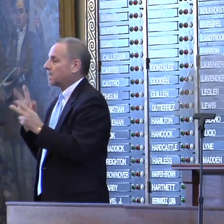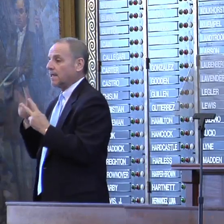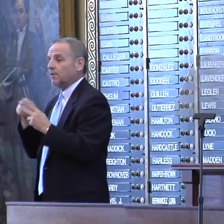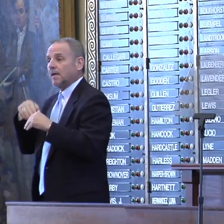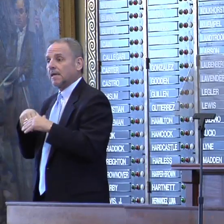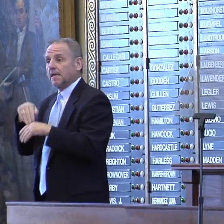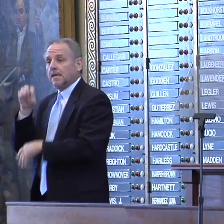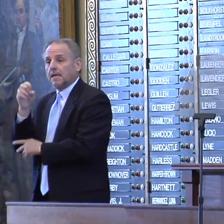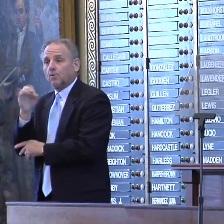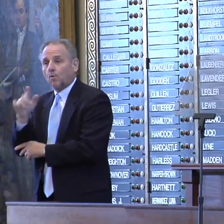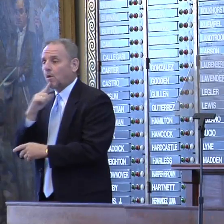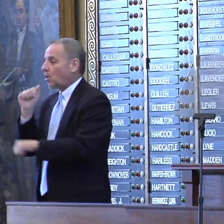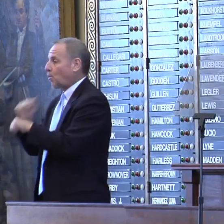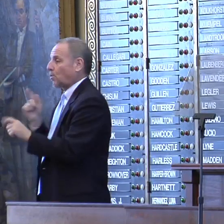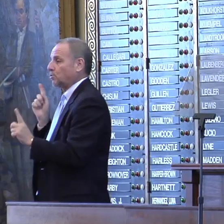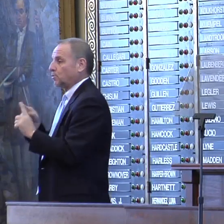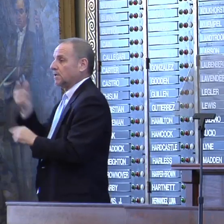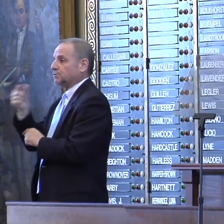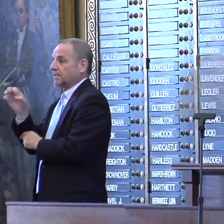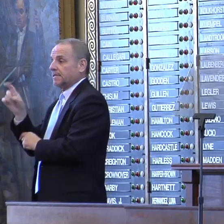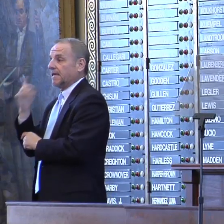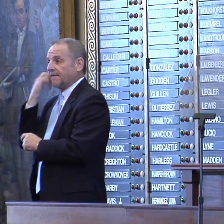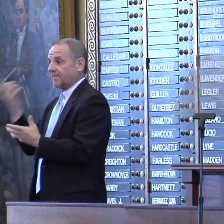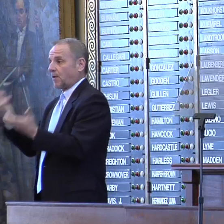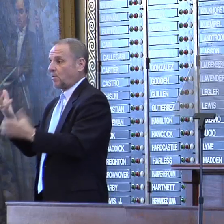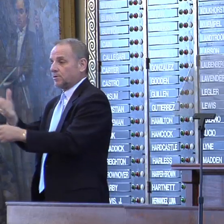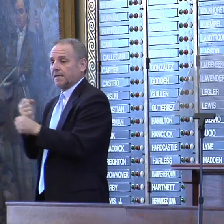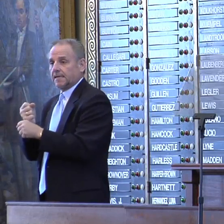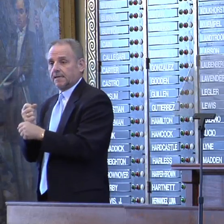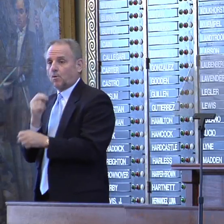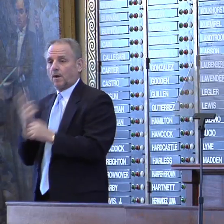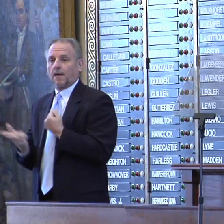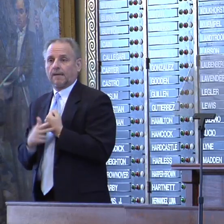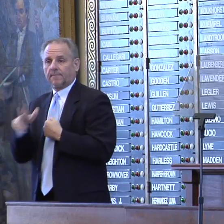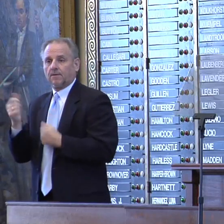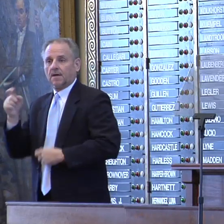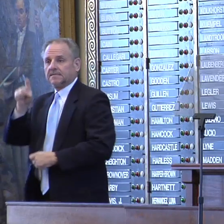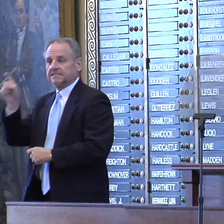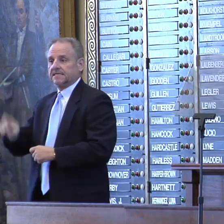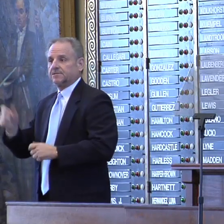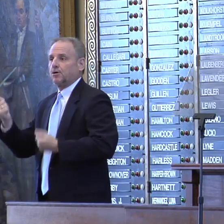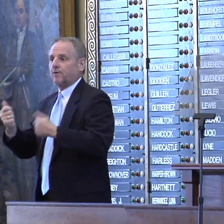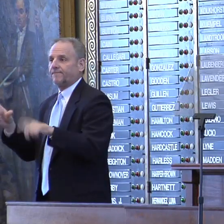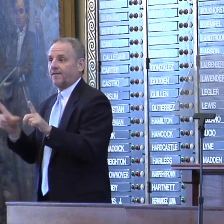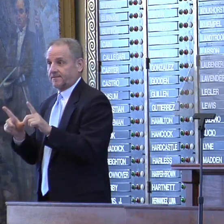be enrolled or working towards a GED if they want to get or keep their Texas driver's license.